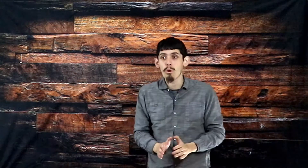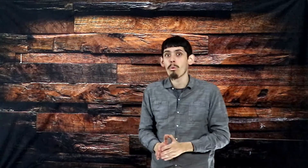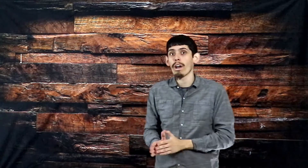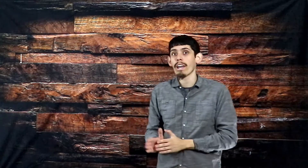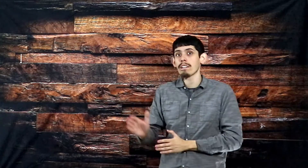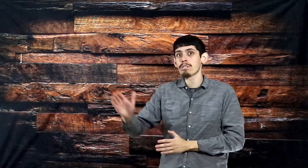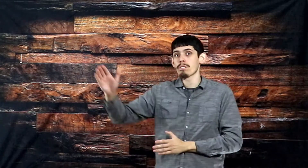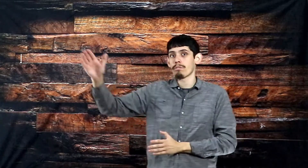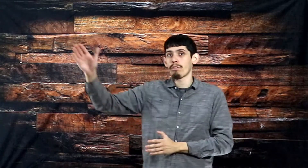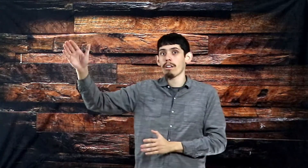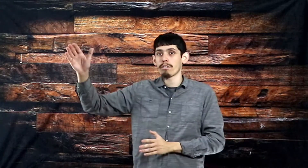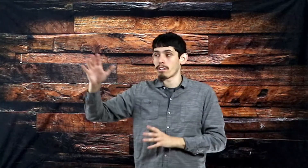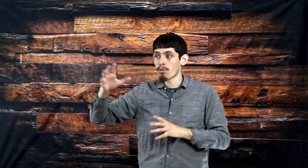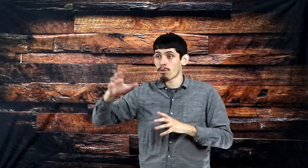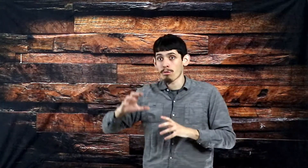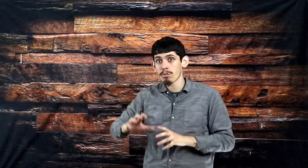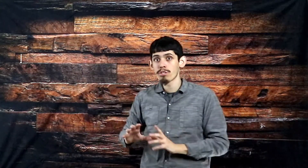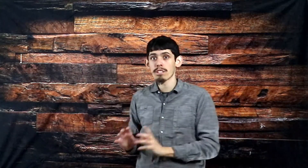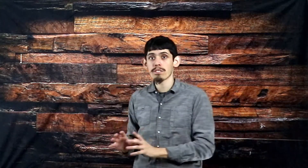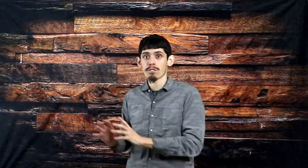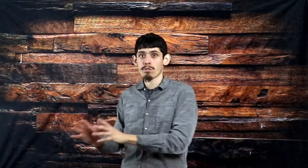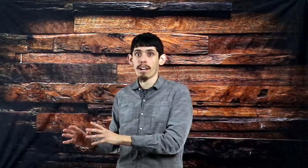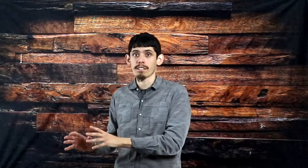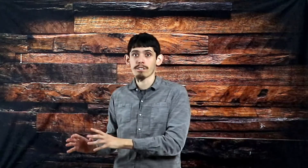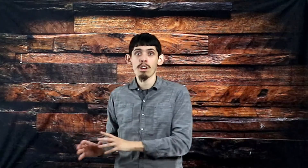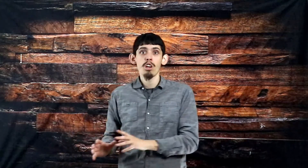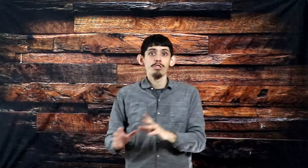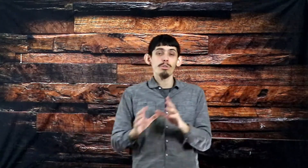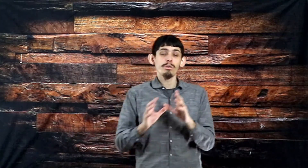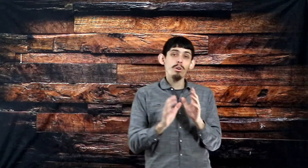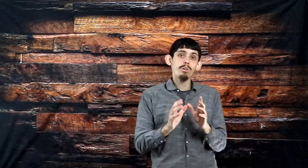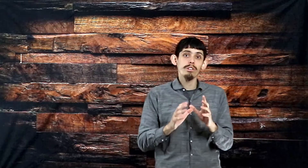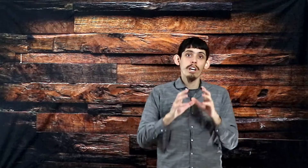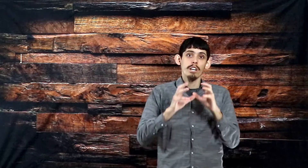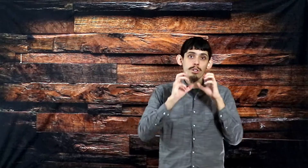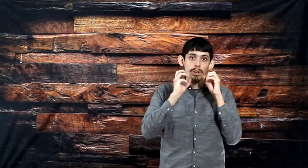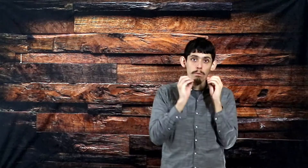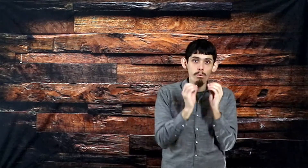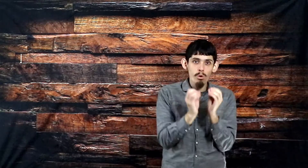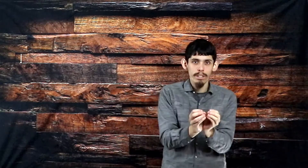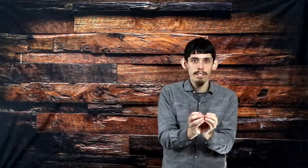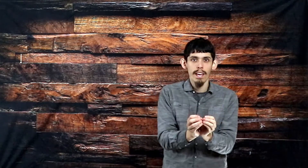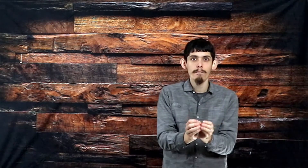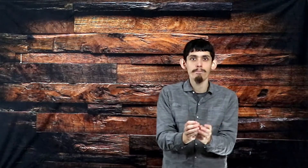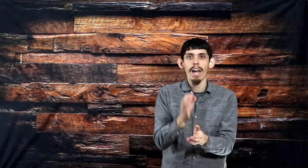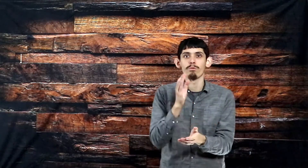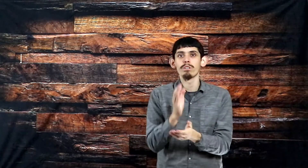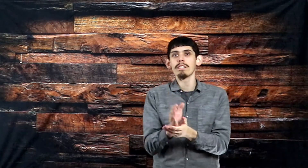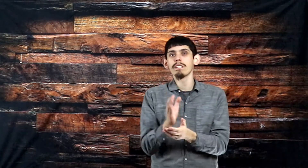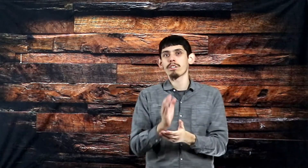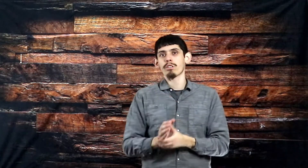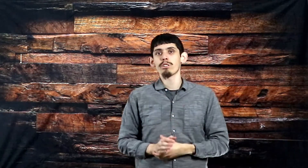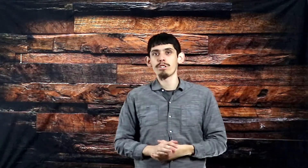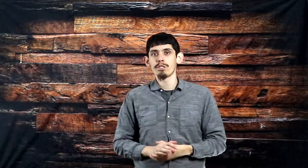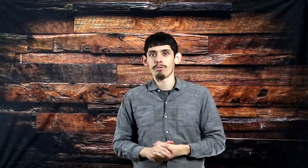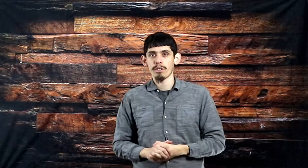way to the Father through Jesus Christ. So, in order to look more into that, I really encourage you, friends,